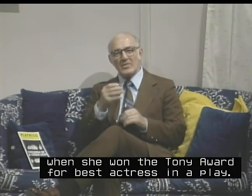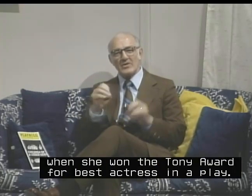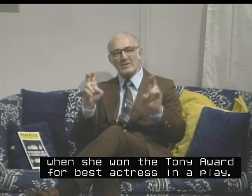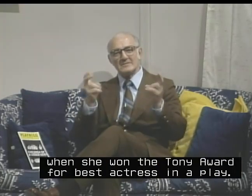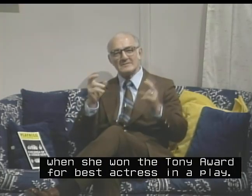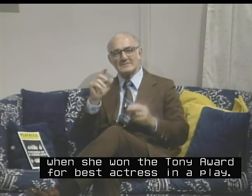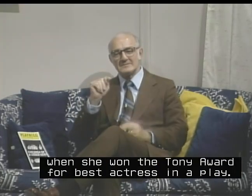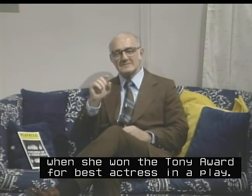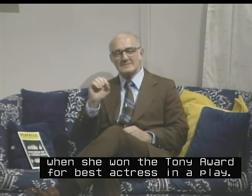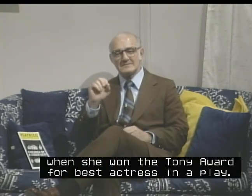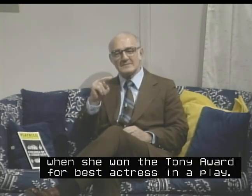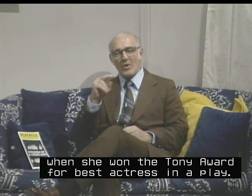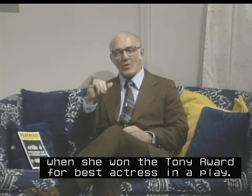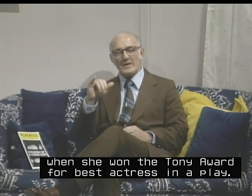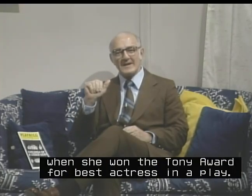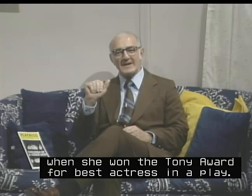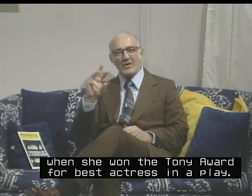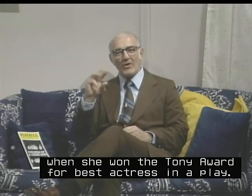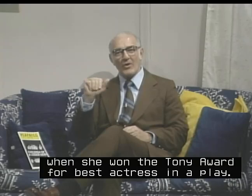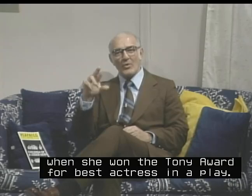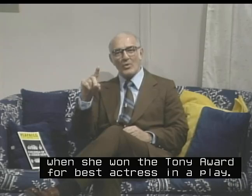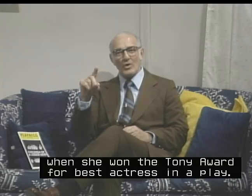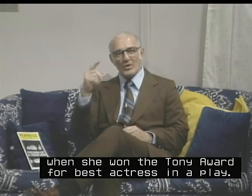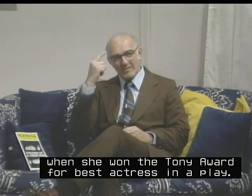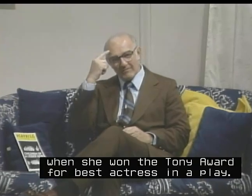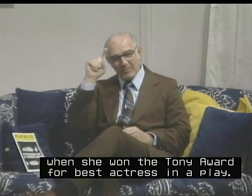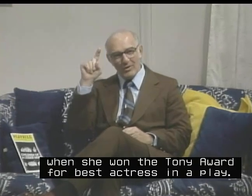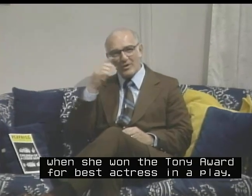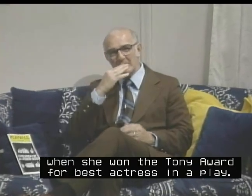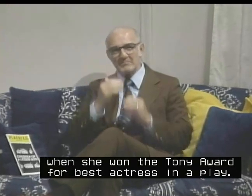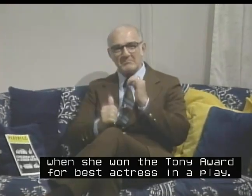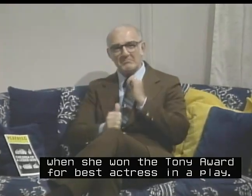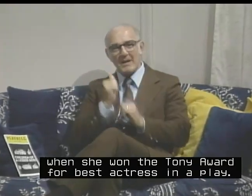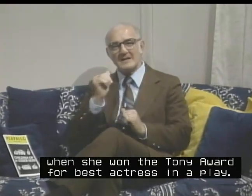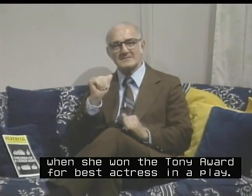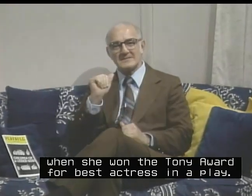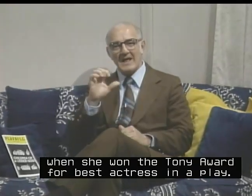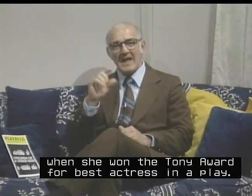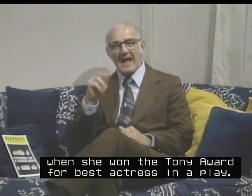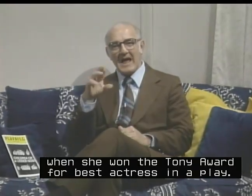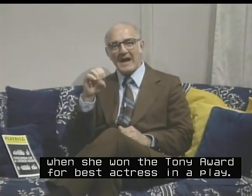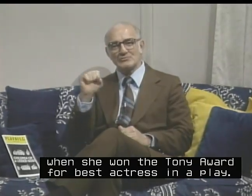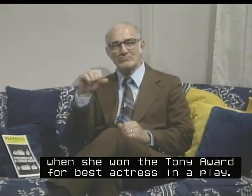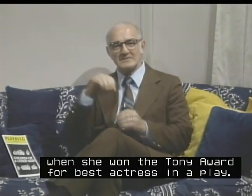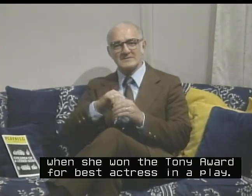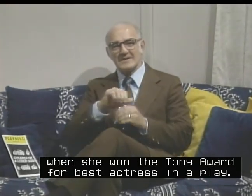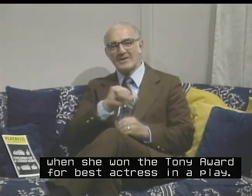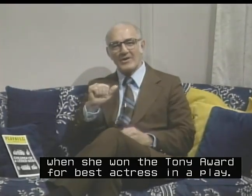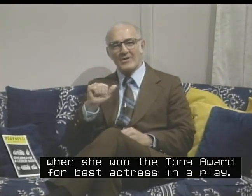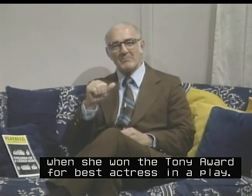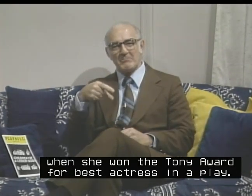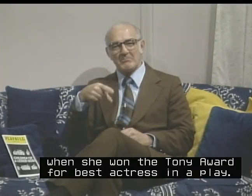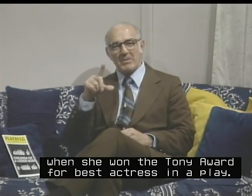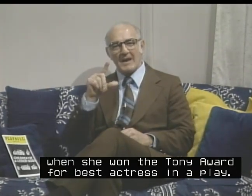the Tony Award for Best Actress in Her Play.